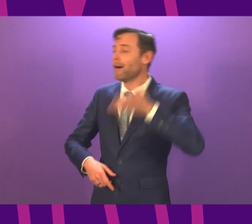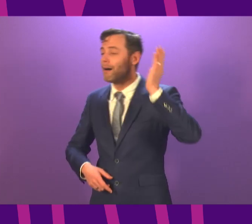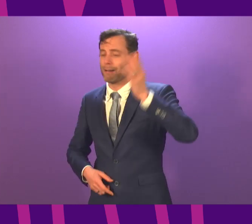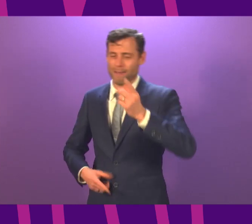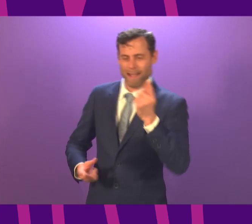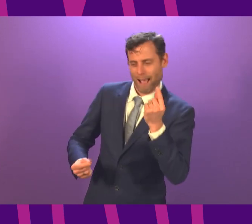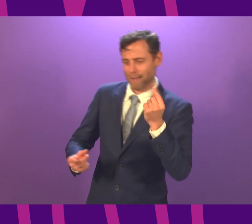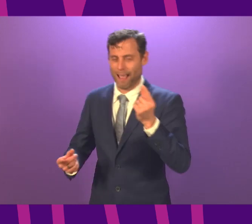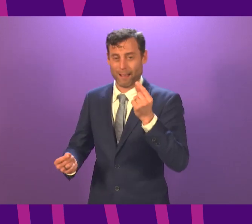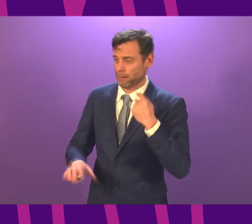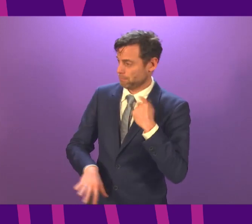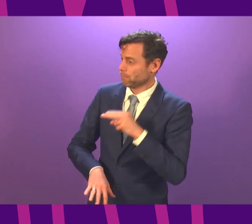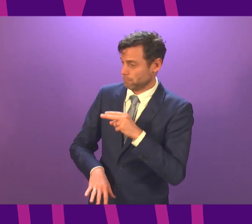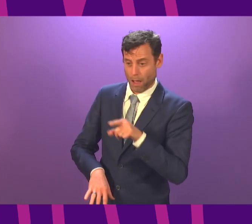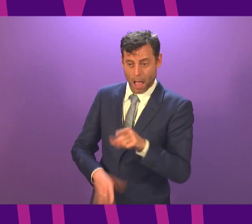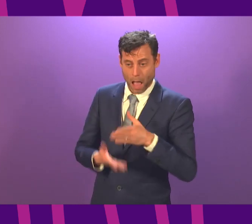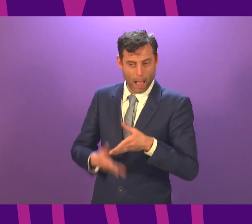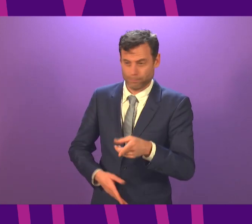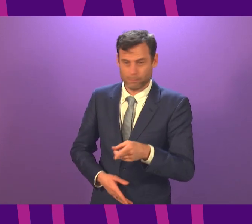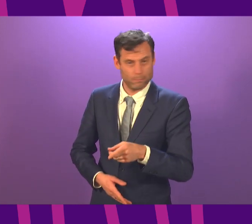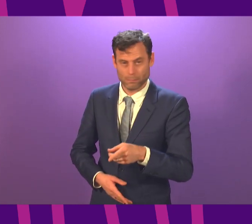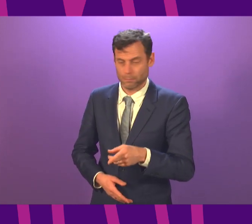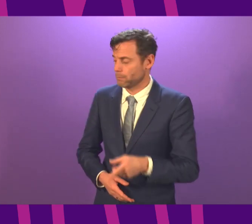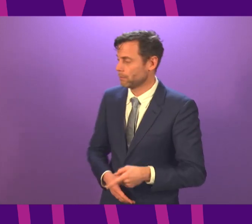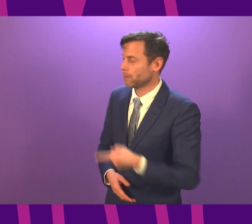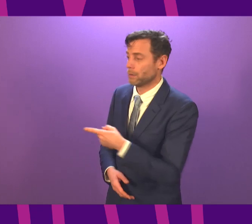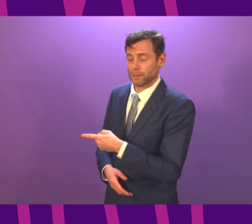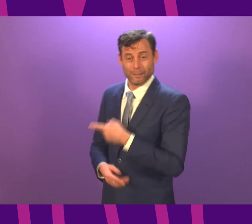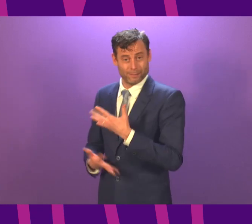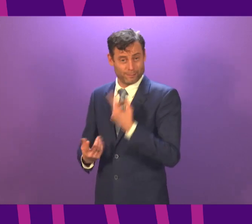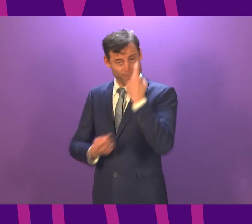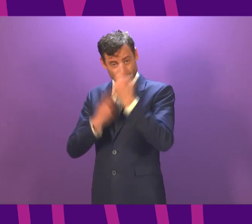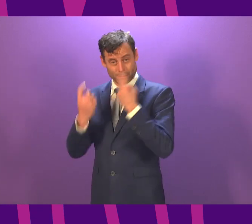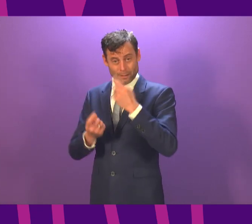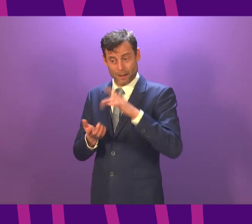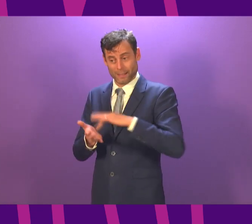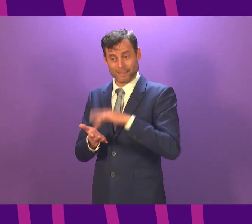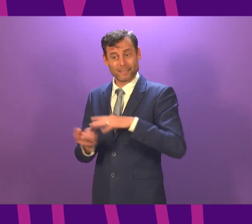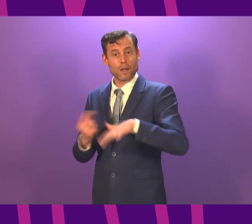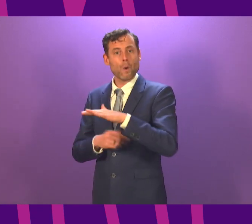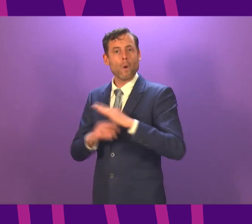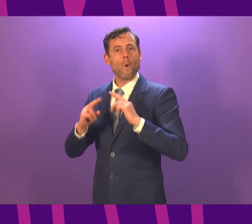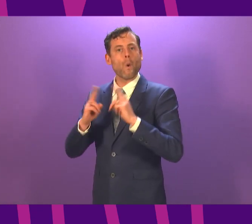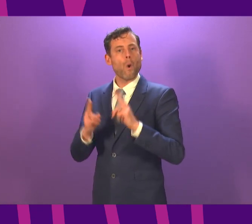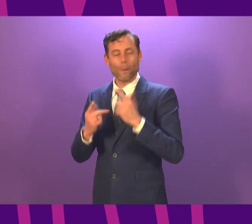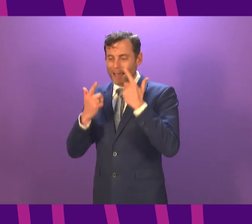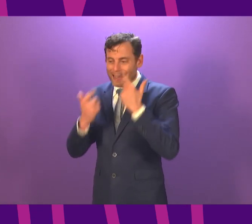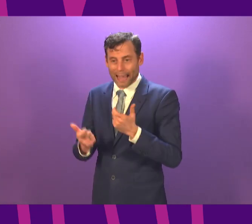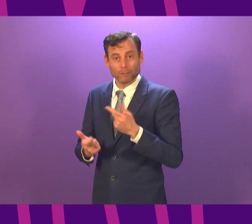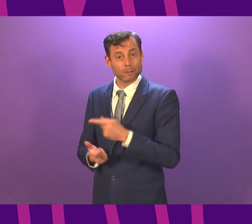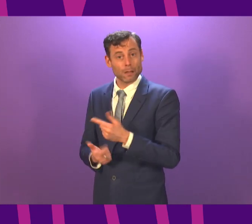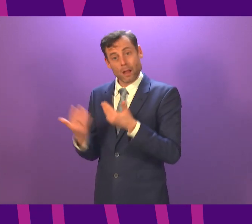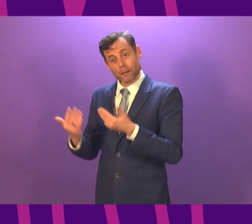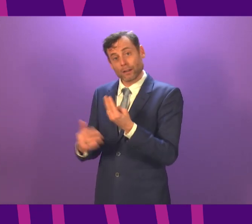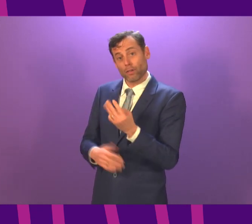ballot their members with 93% saying that they are considering strike action in the city. These home carers aren't making this decision lightly.